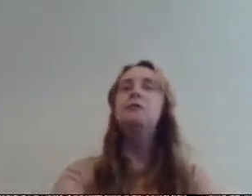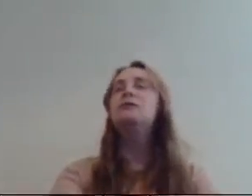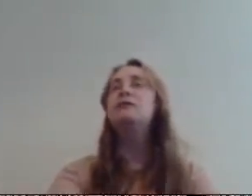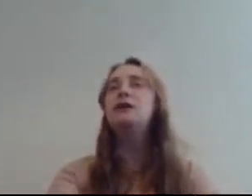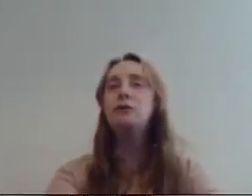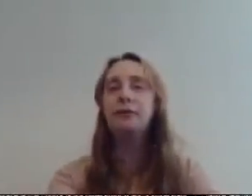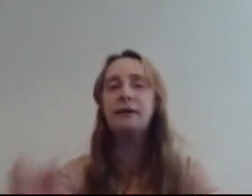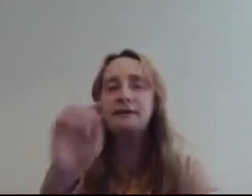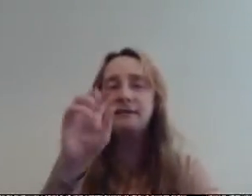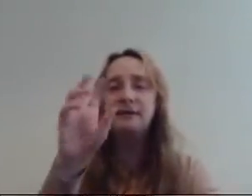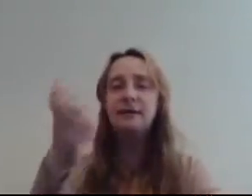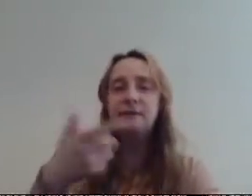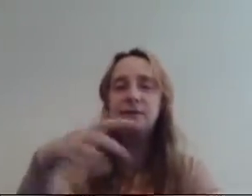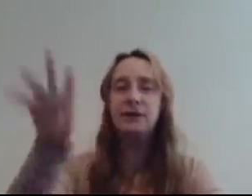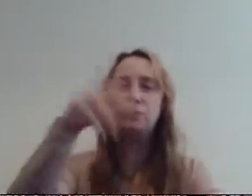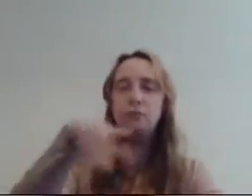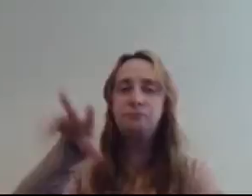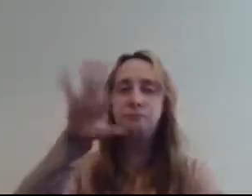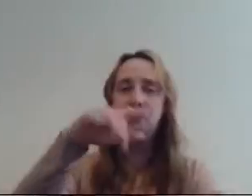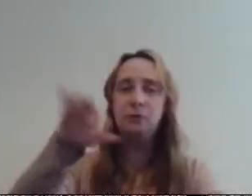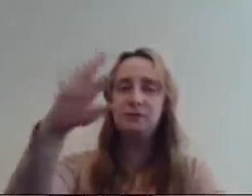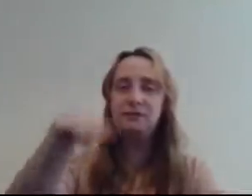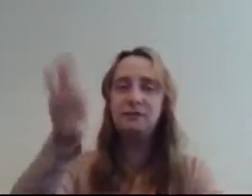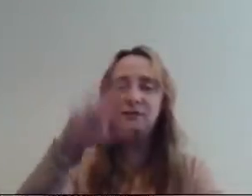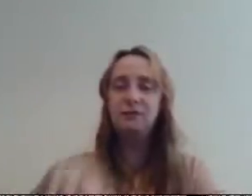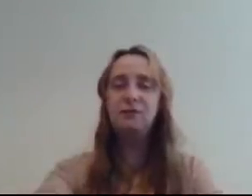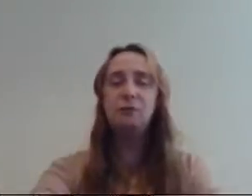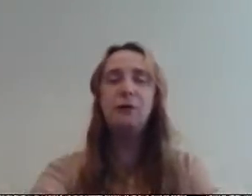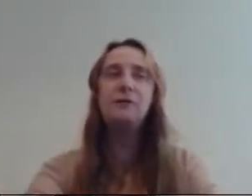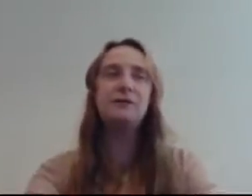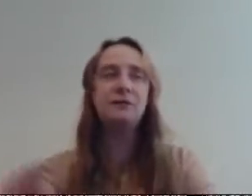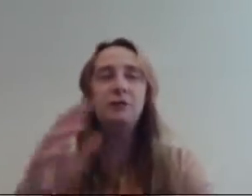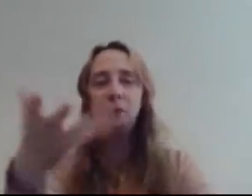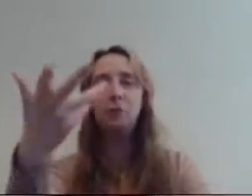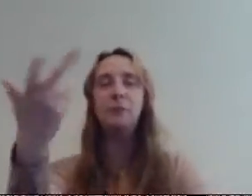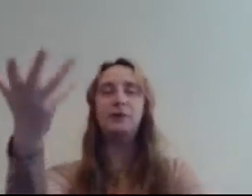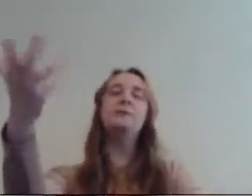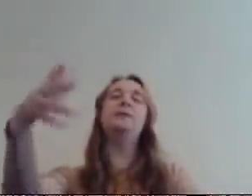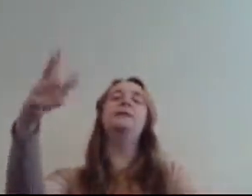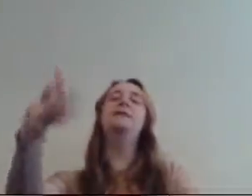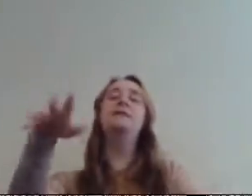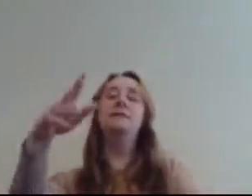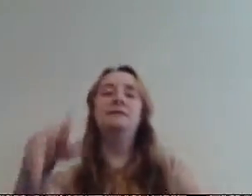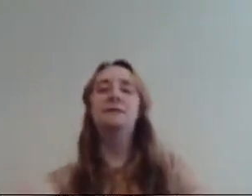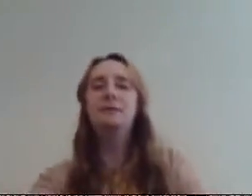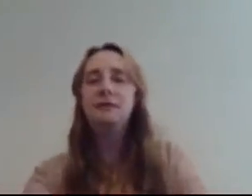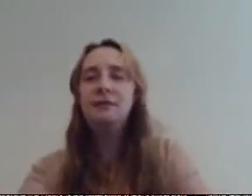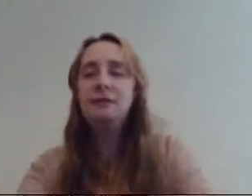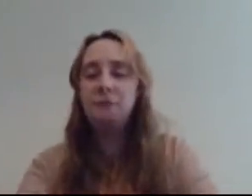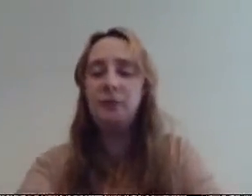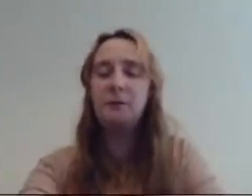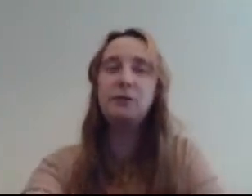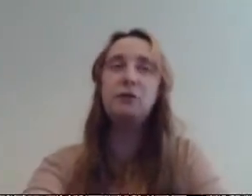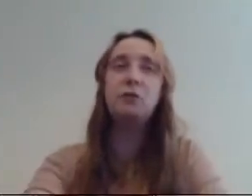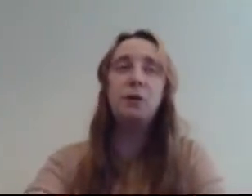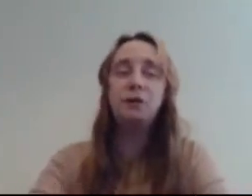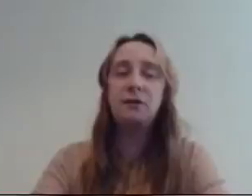not like a gyro thing isn't it with gyro bullets whatever it is do you know what i'm talking about anyway but that was a good quirk